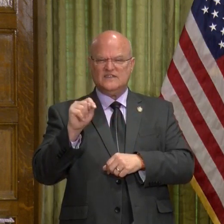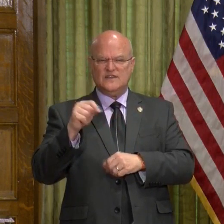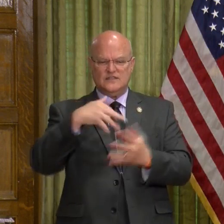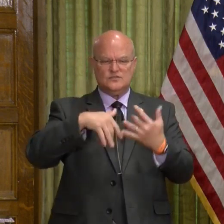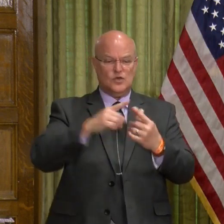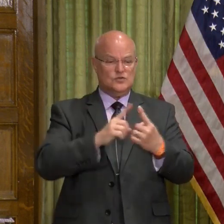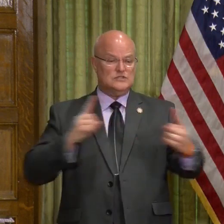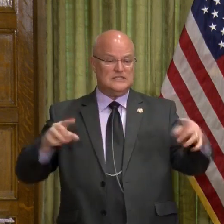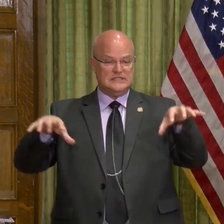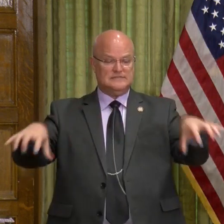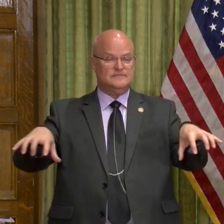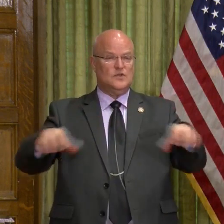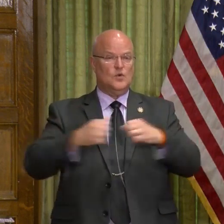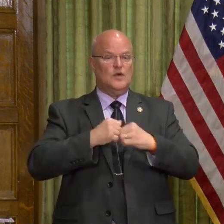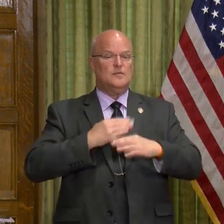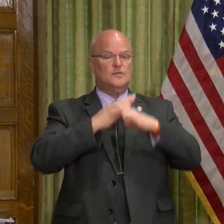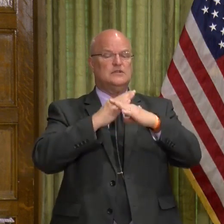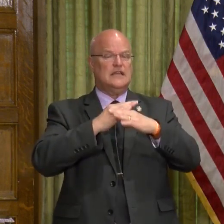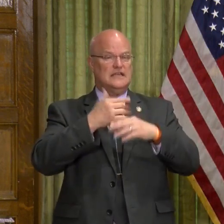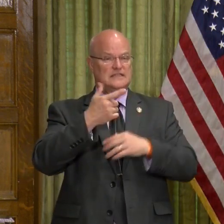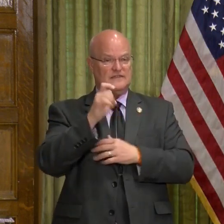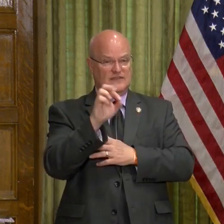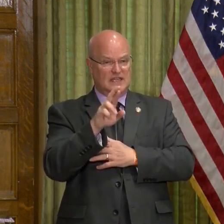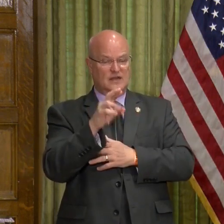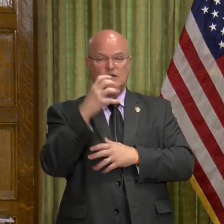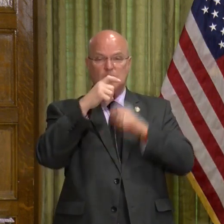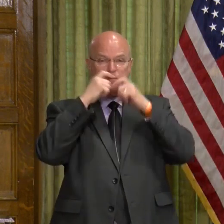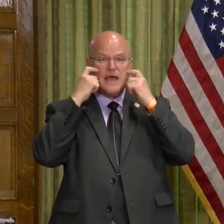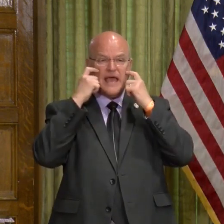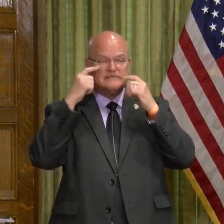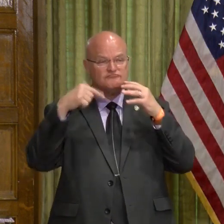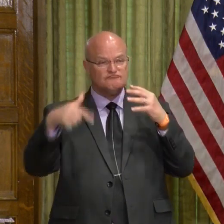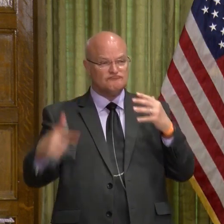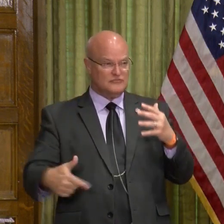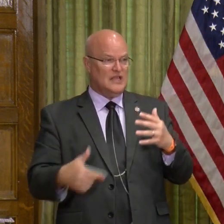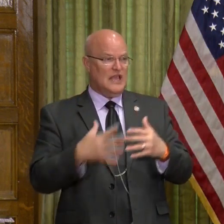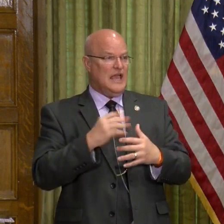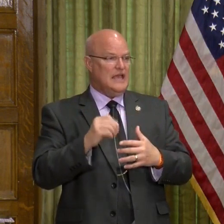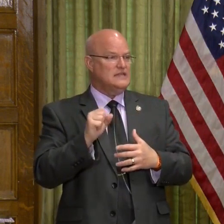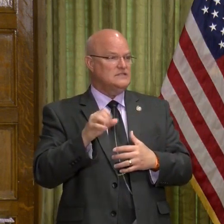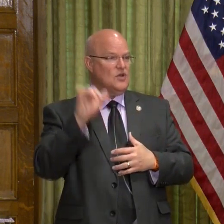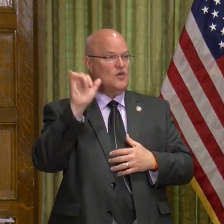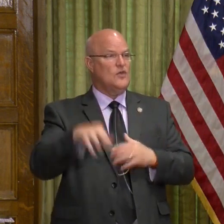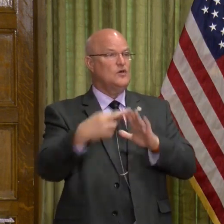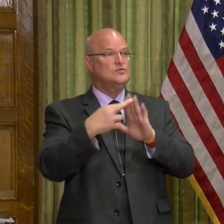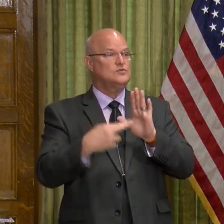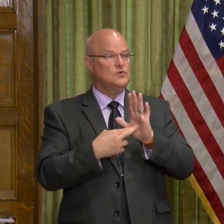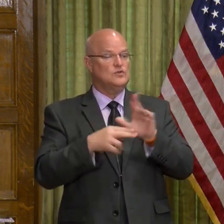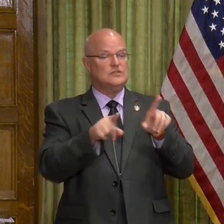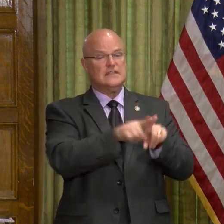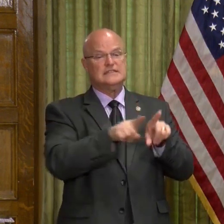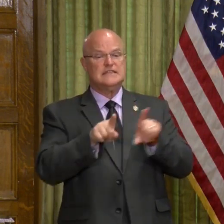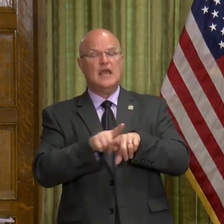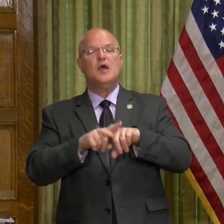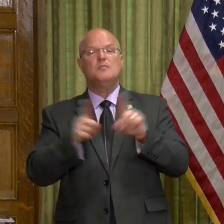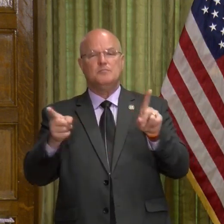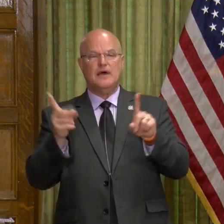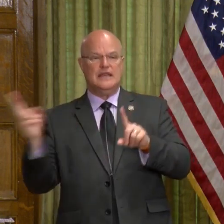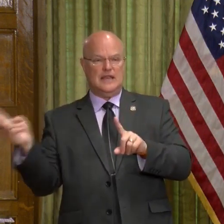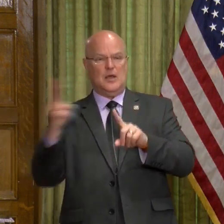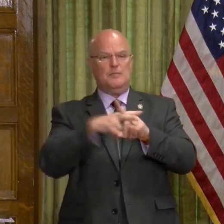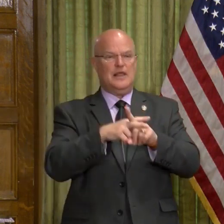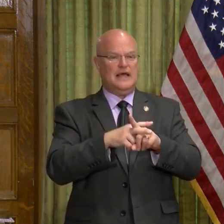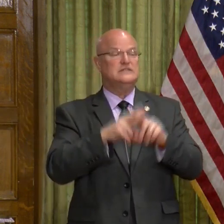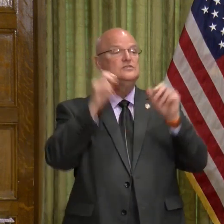distancing with a protective gear, mask, et cetera. And so those rules are the same, but it does apply.